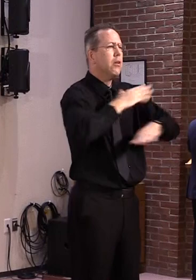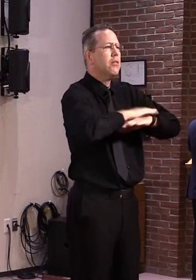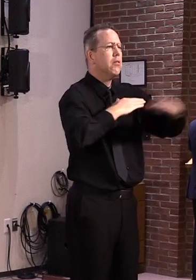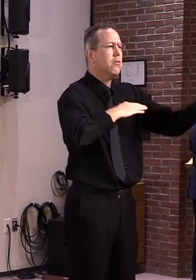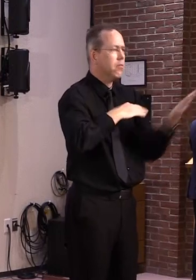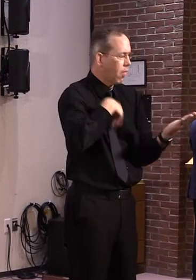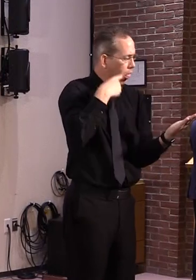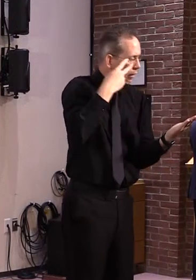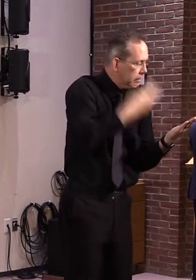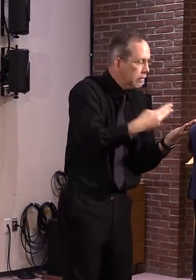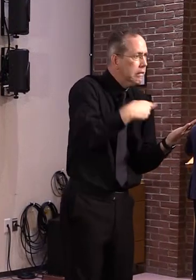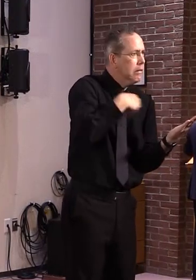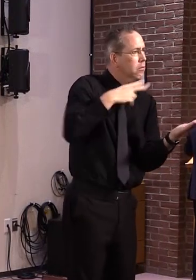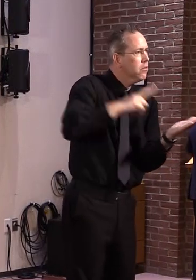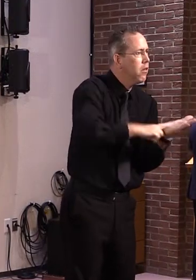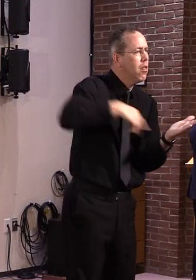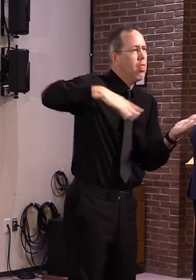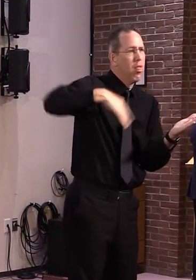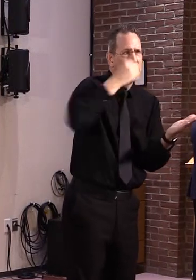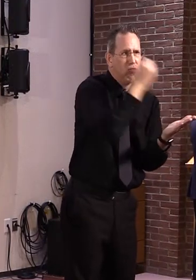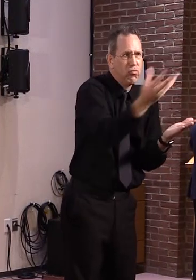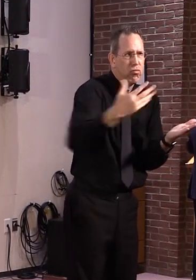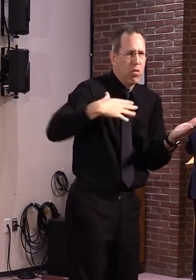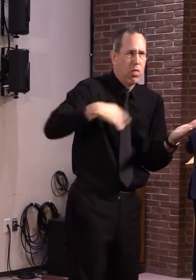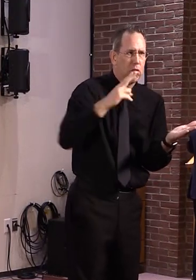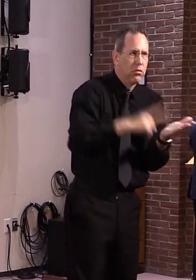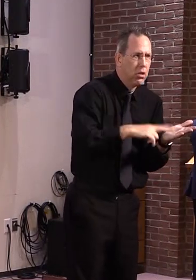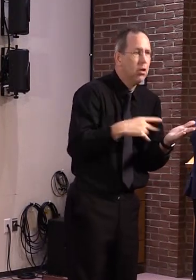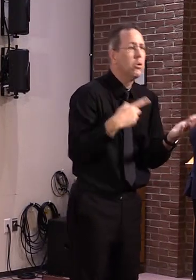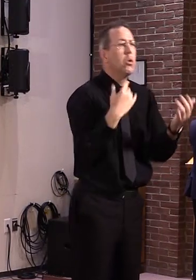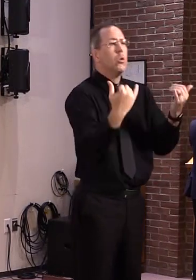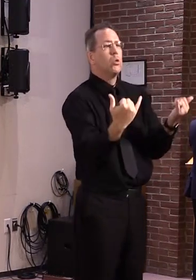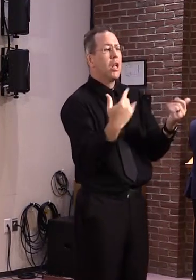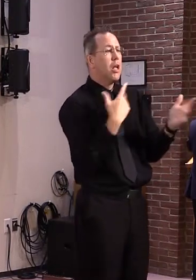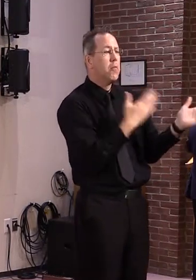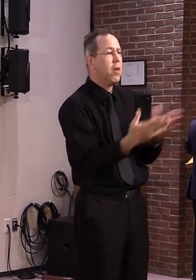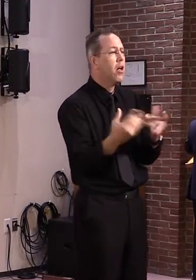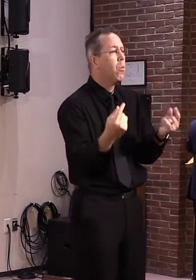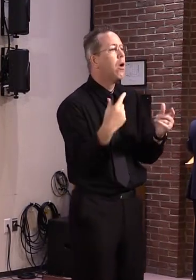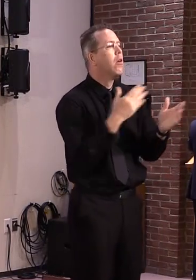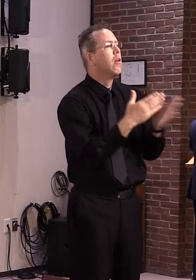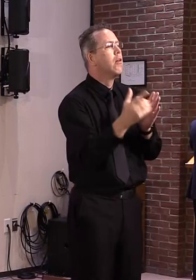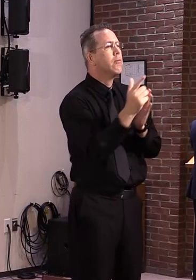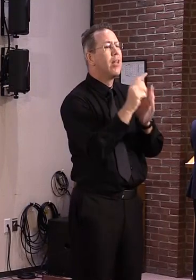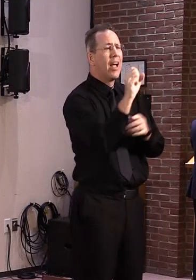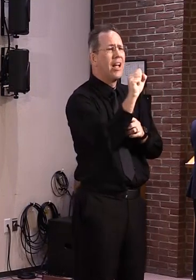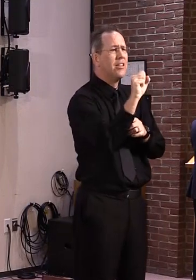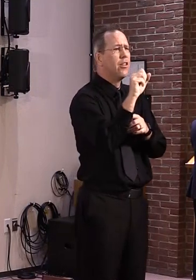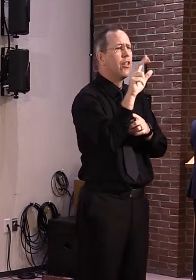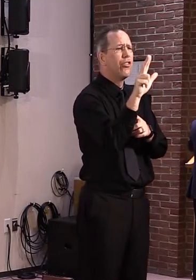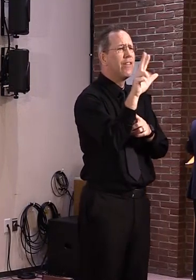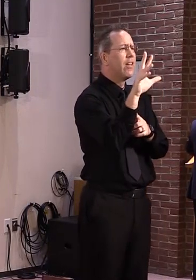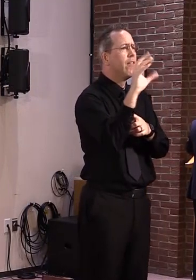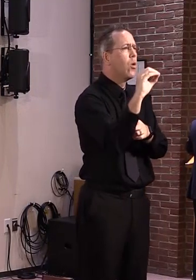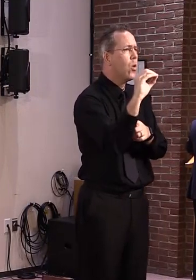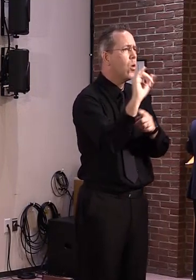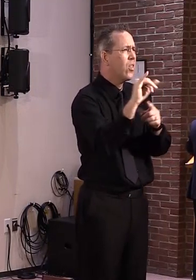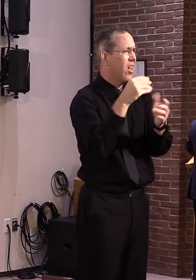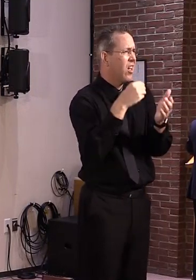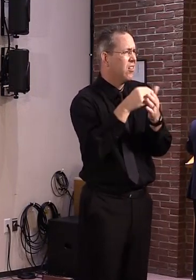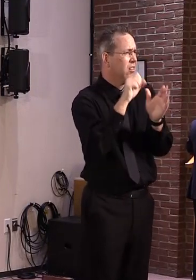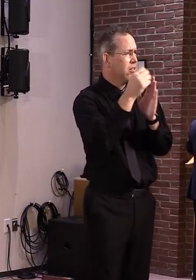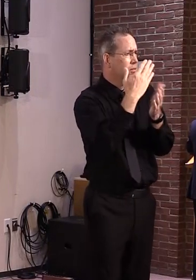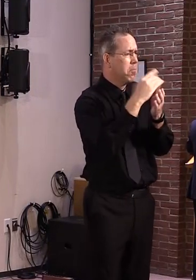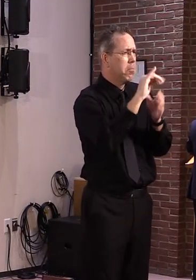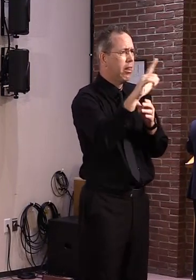we'll be talking about the grants in S-350, which I signed on June 19th. Commissioner Goldstein